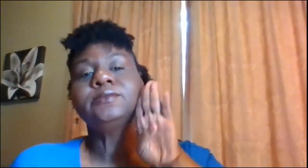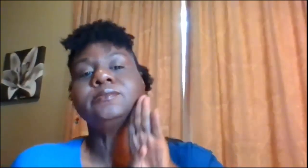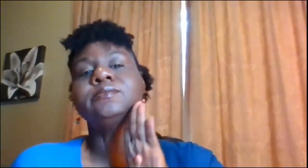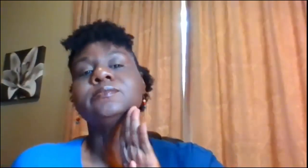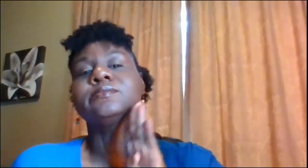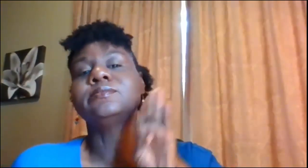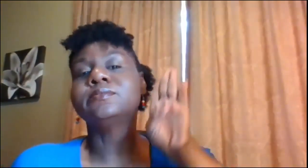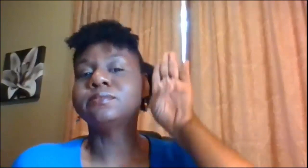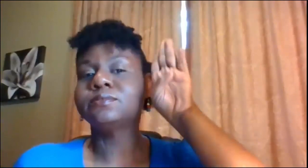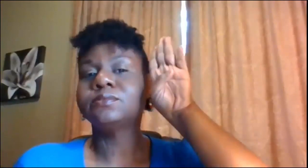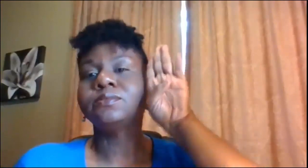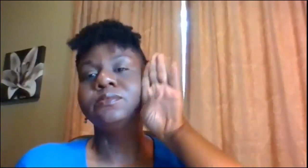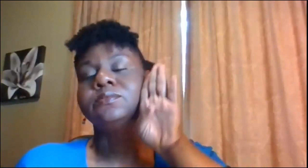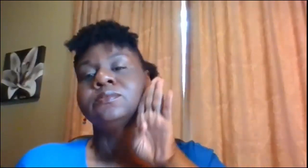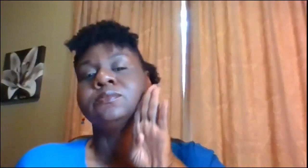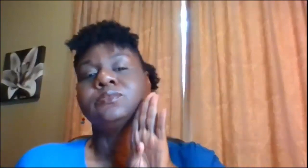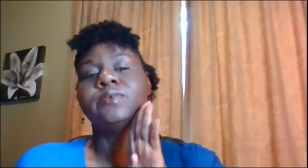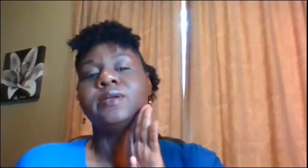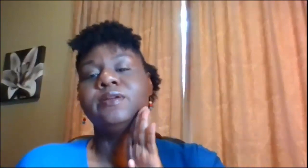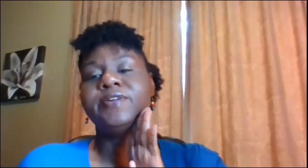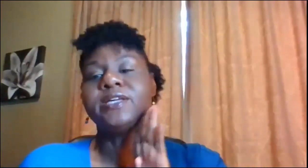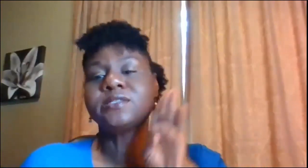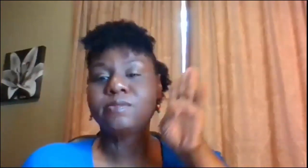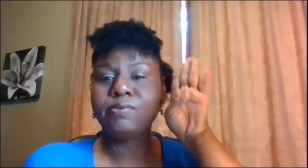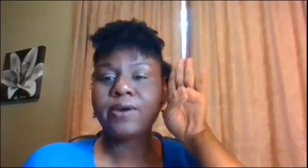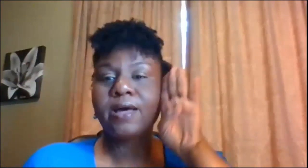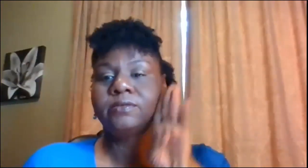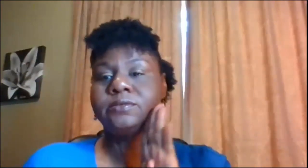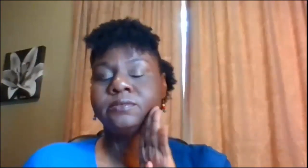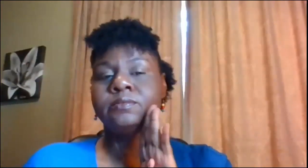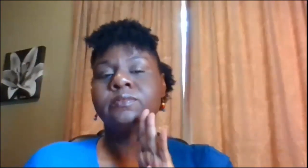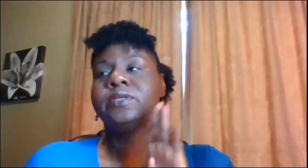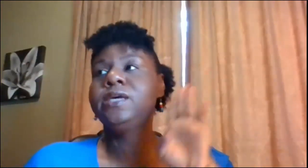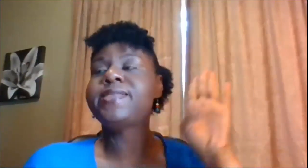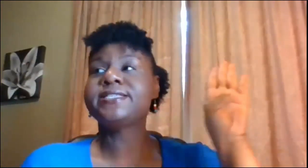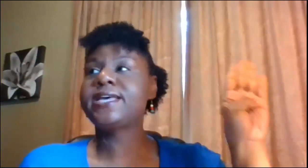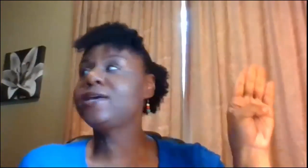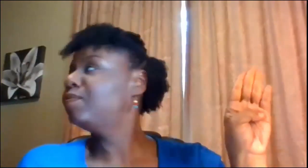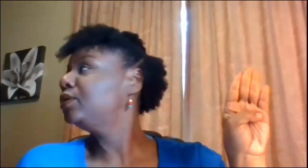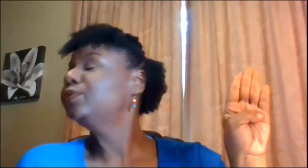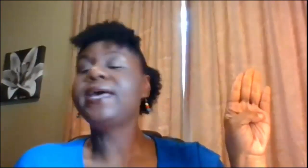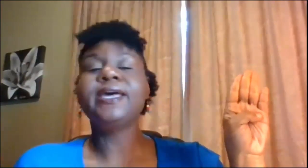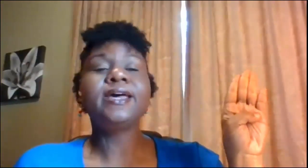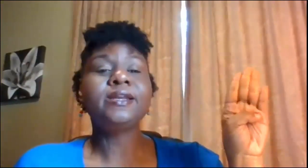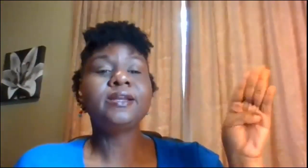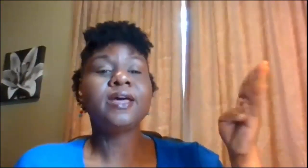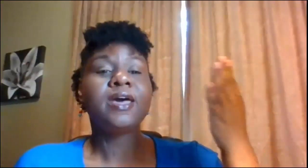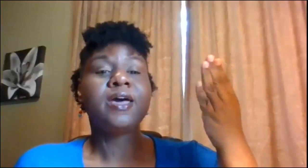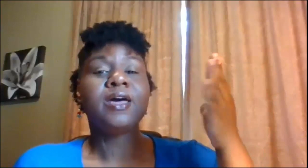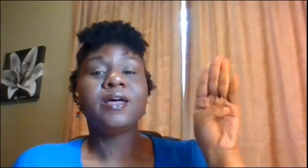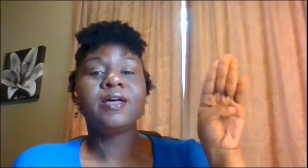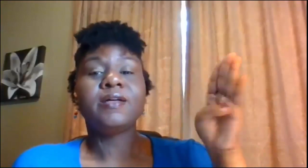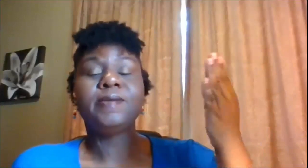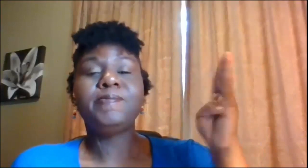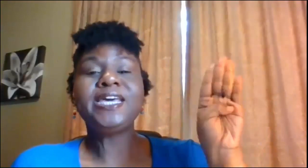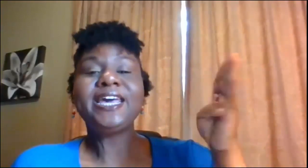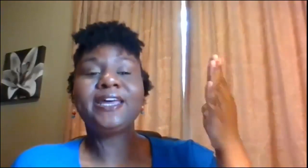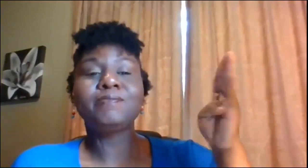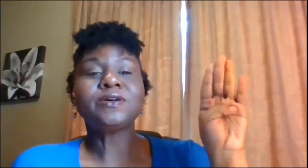brown keep that same blue hand the B hand I'm